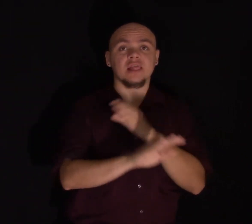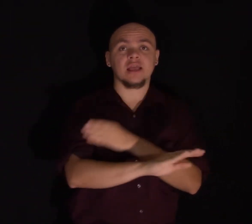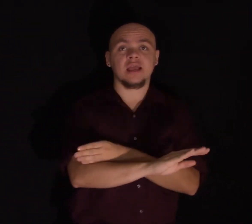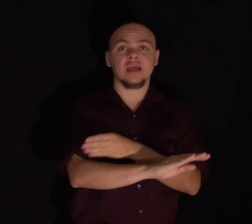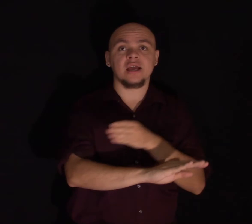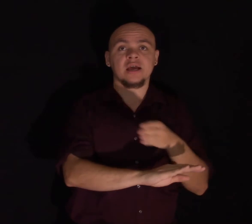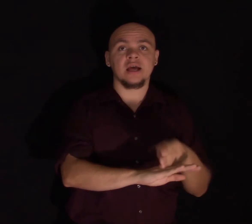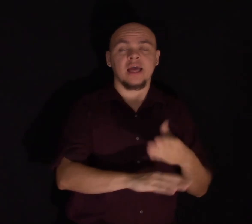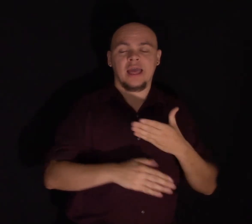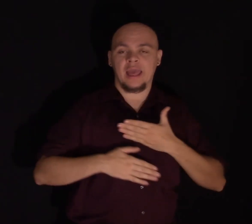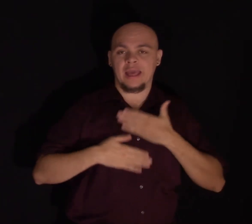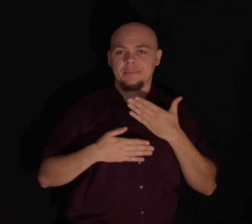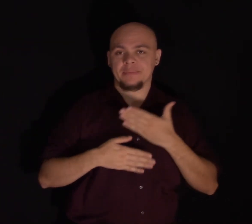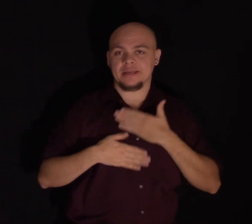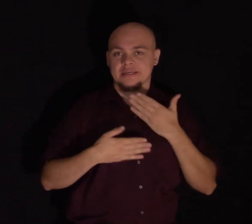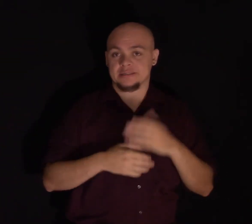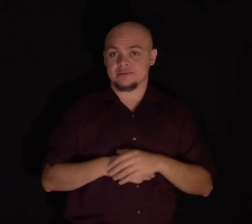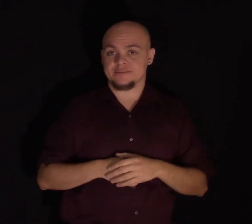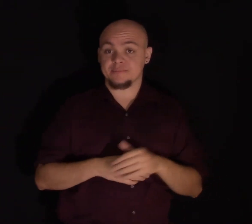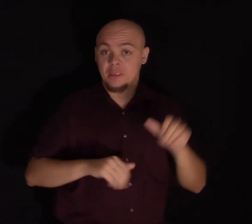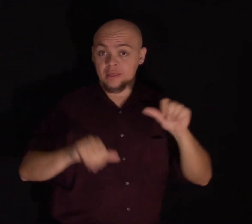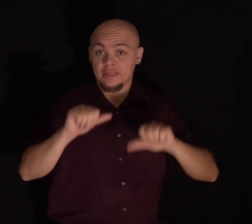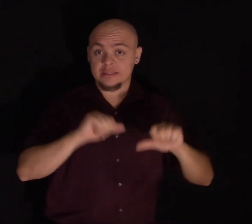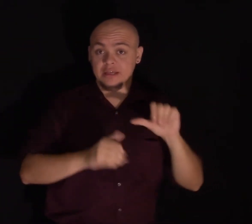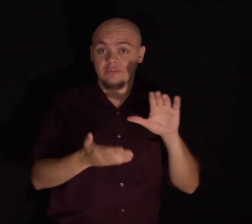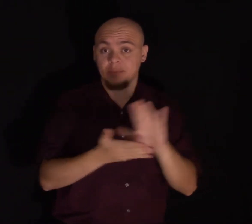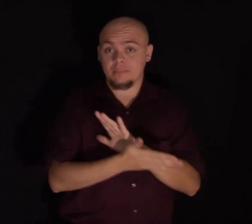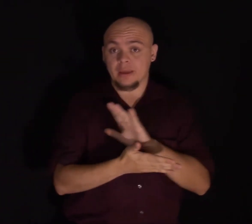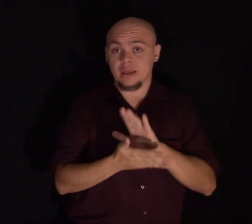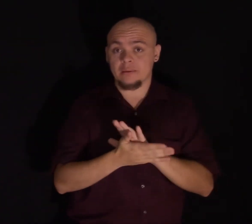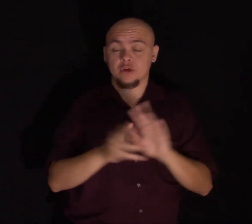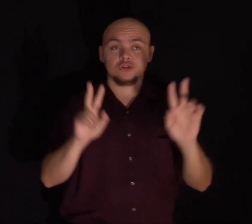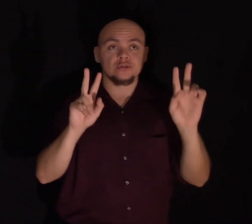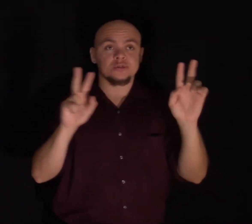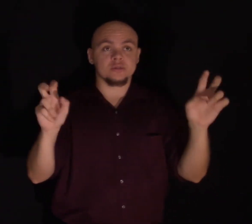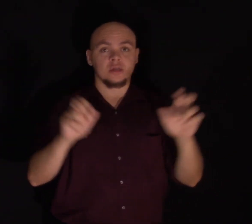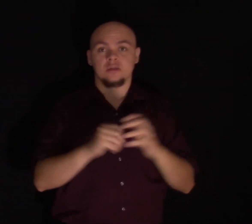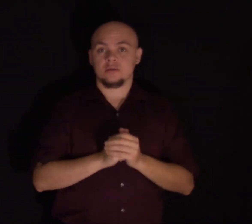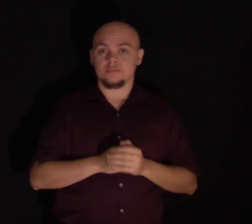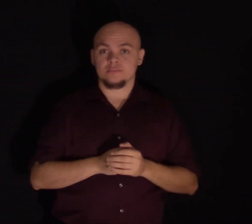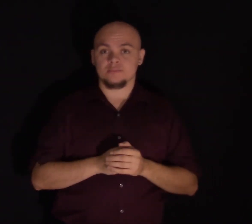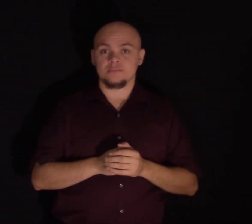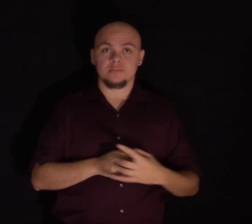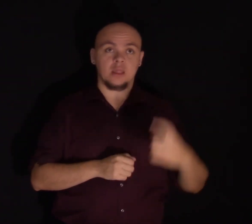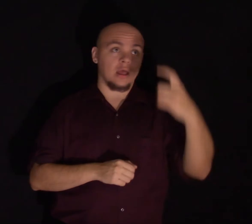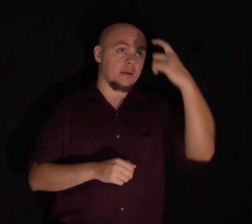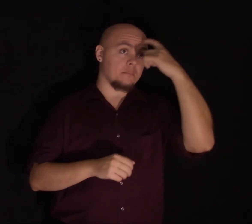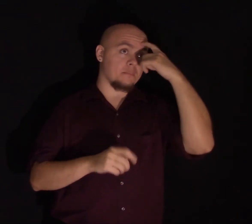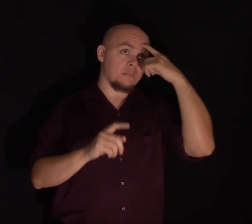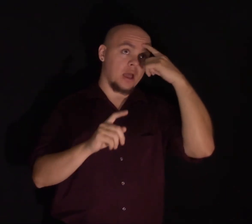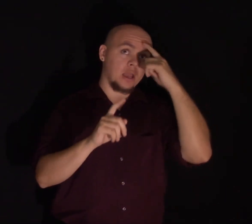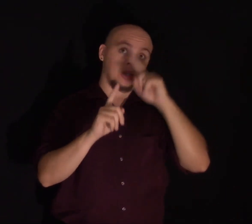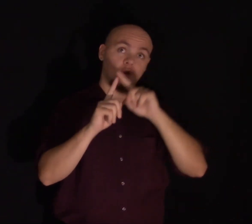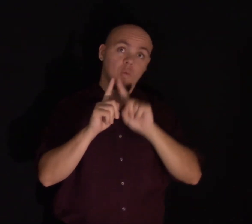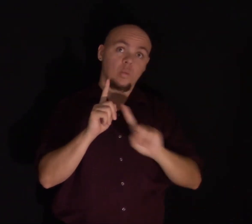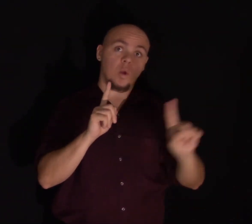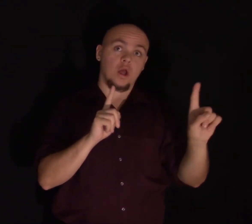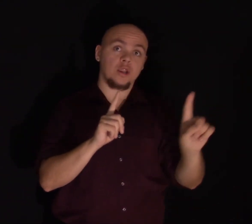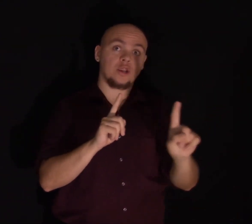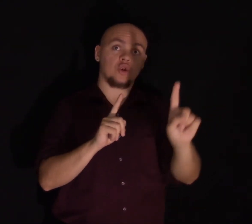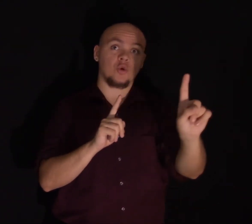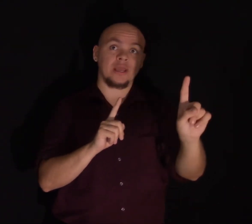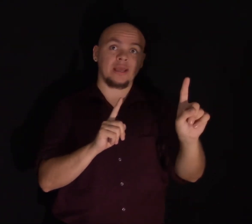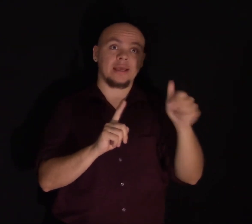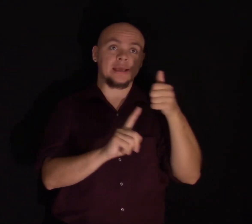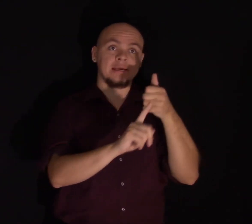scientific paper upon which this is based was titled, A Wandering Mind is an Unhappy